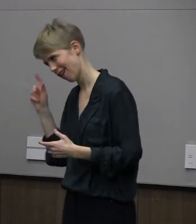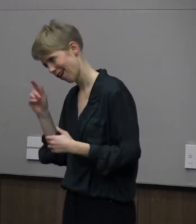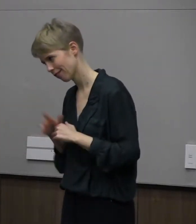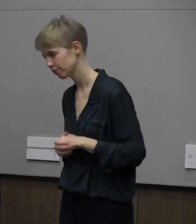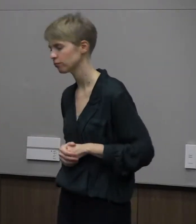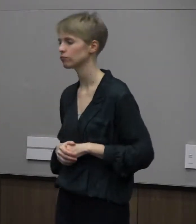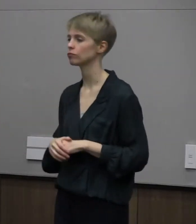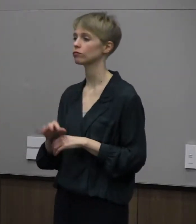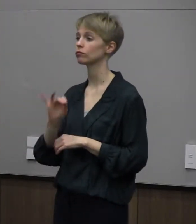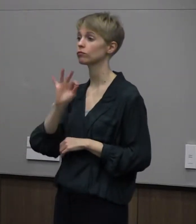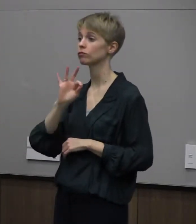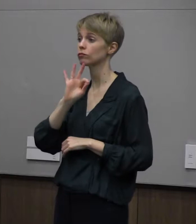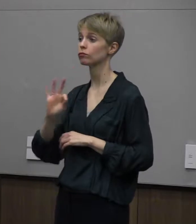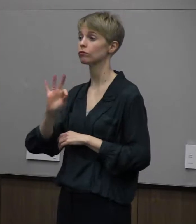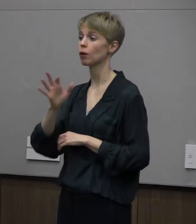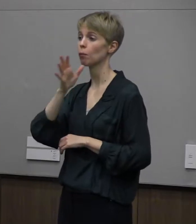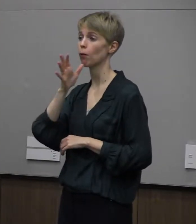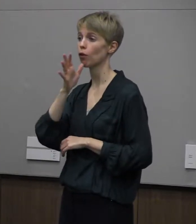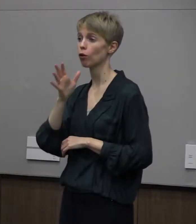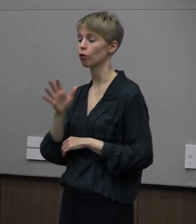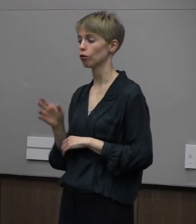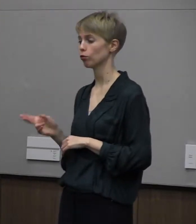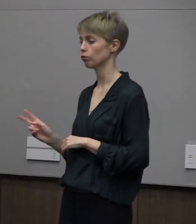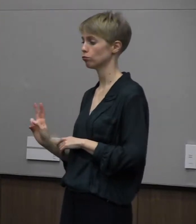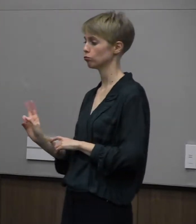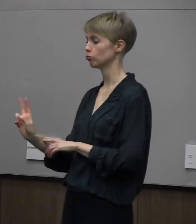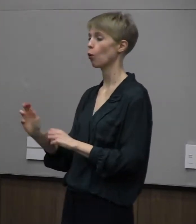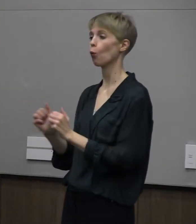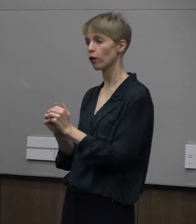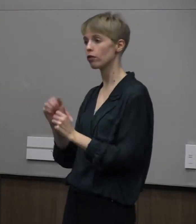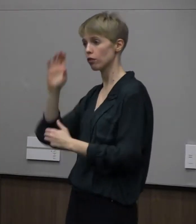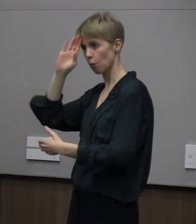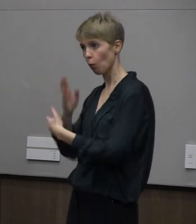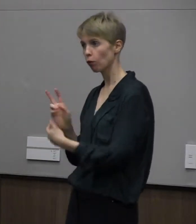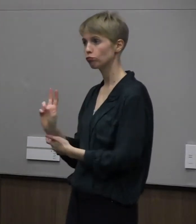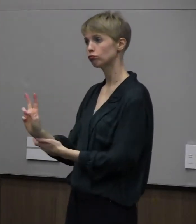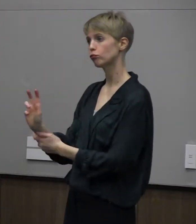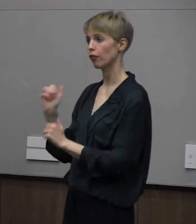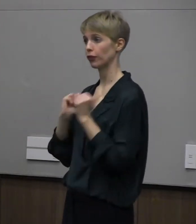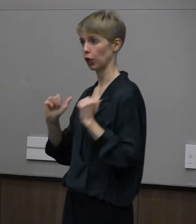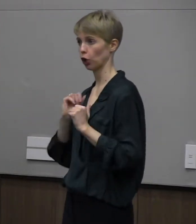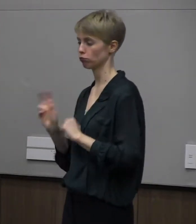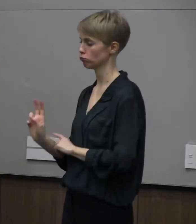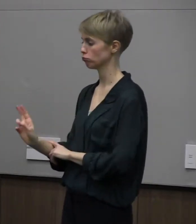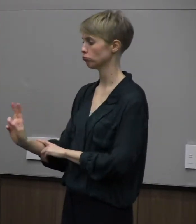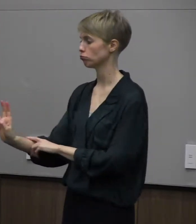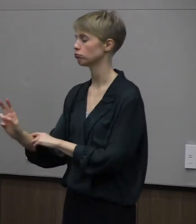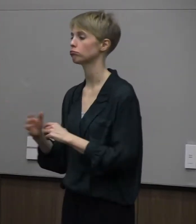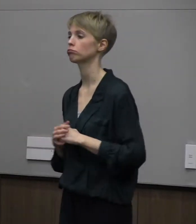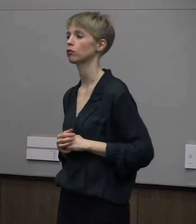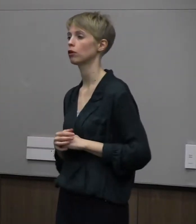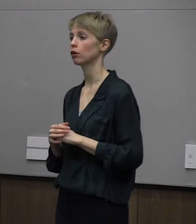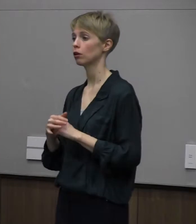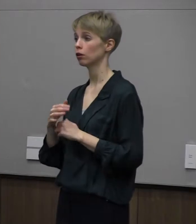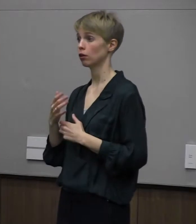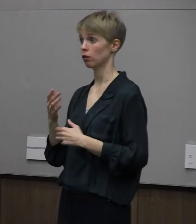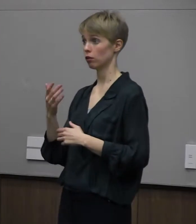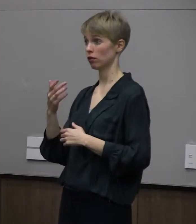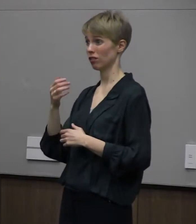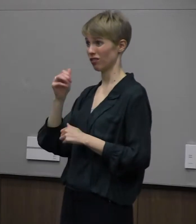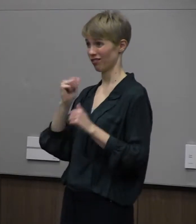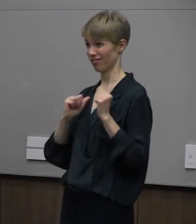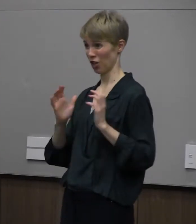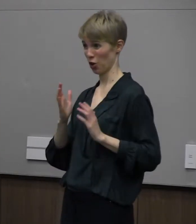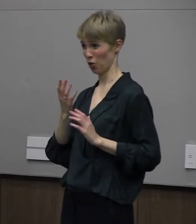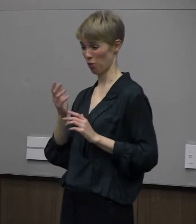theater production. The box office man couldn't find any seats until his mother discovered an extra $5 in her purse. It's